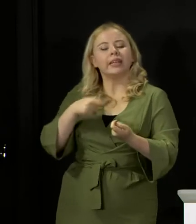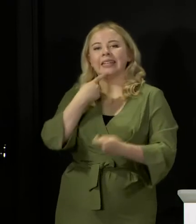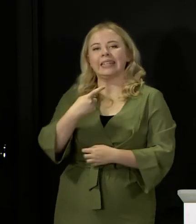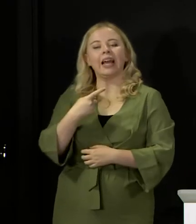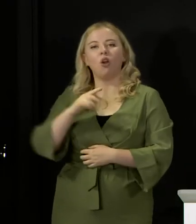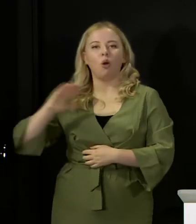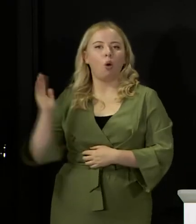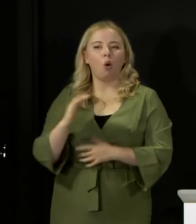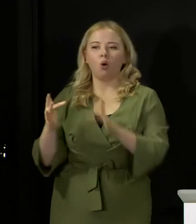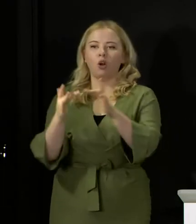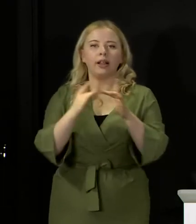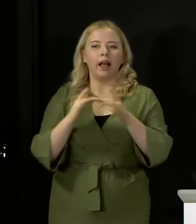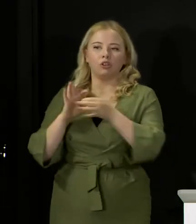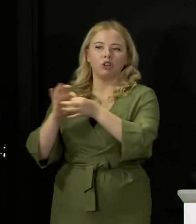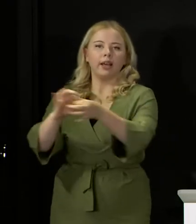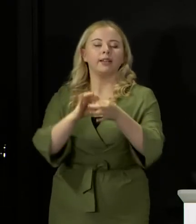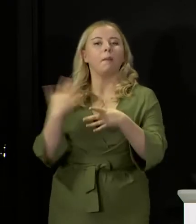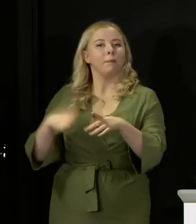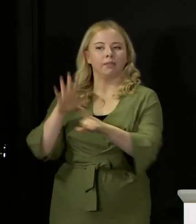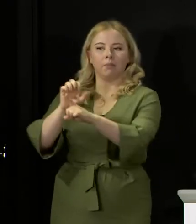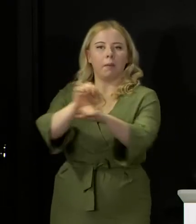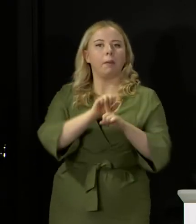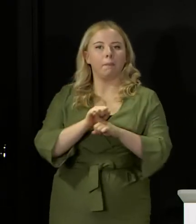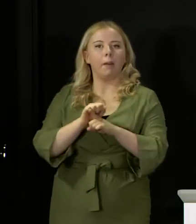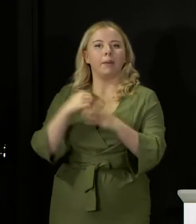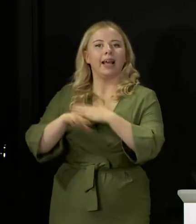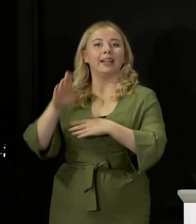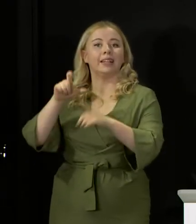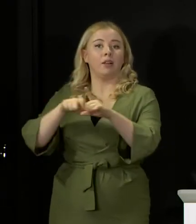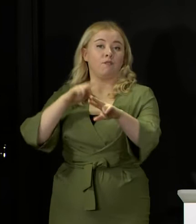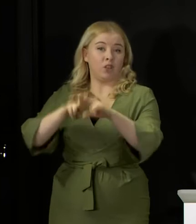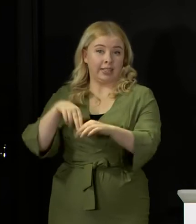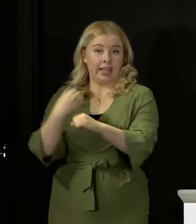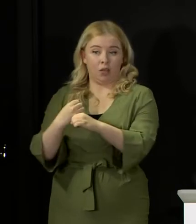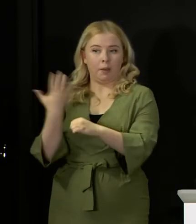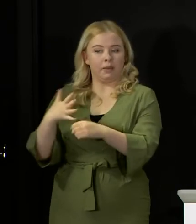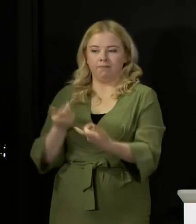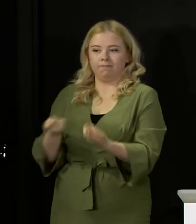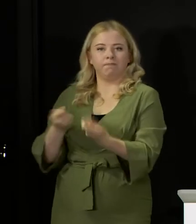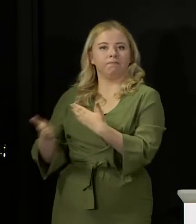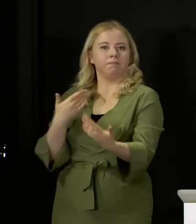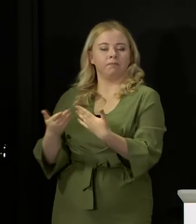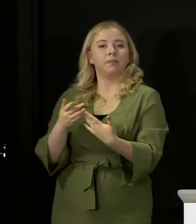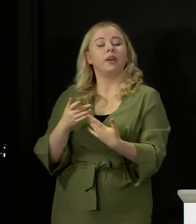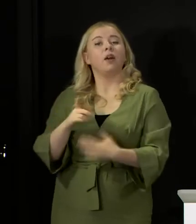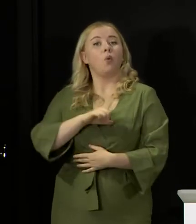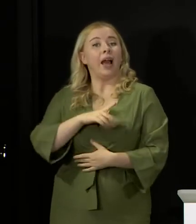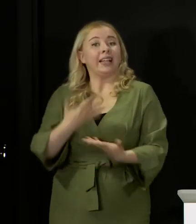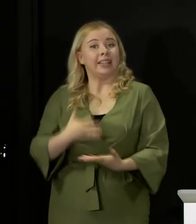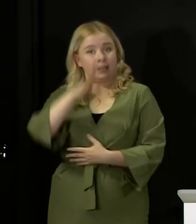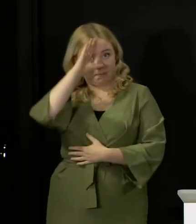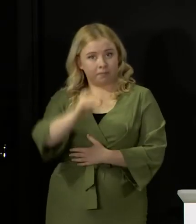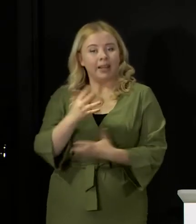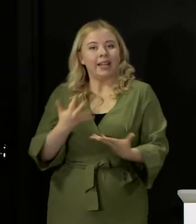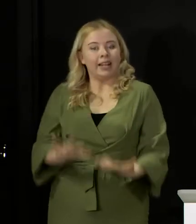within Dumfries and Galloway have now been identified and controlled. As a result, I can confirm that we are today lifting the